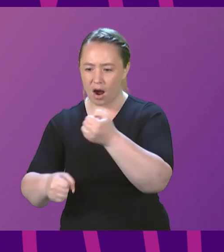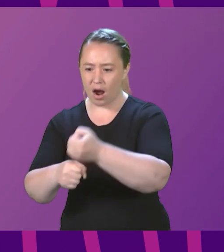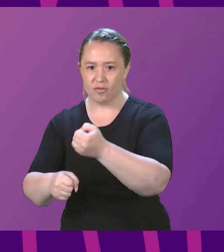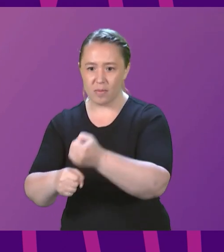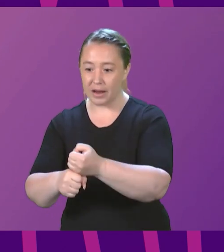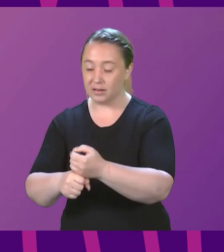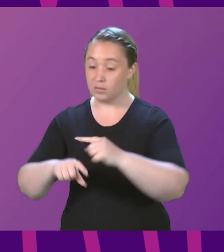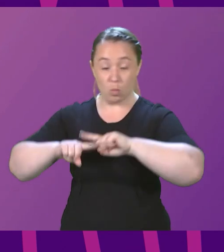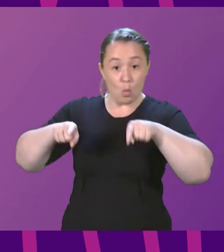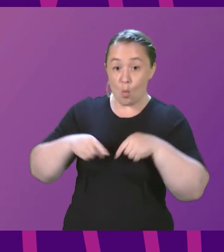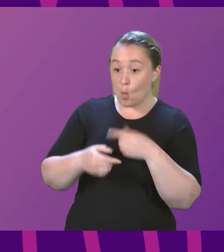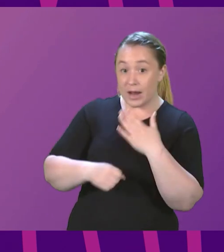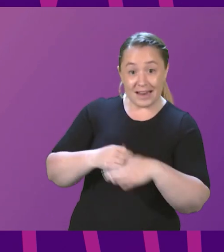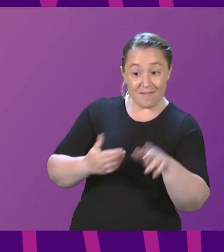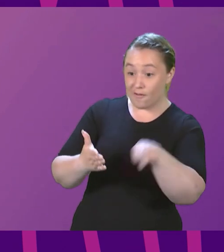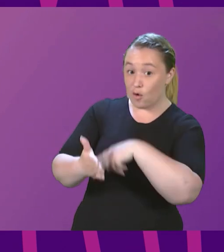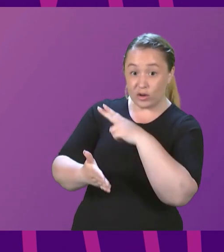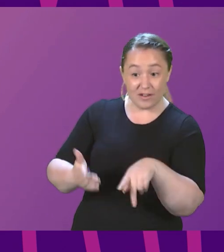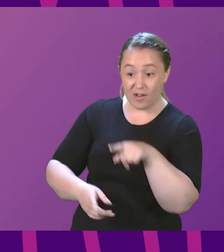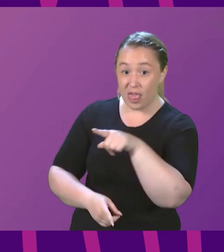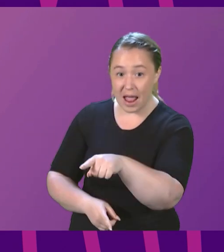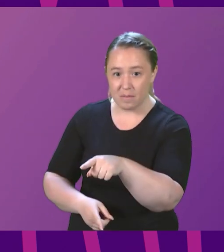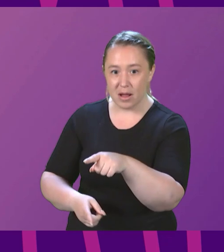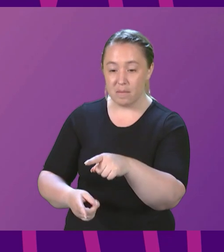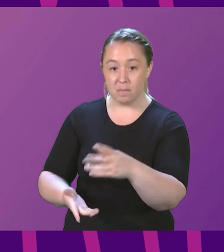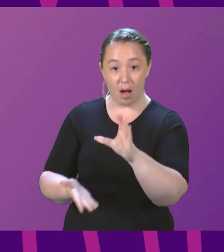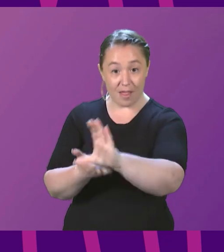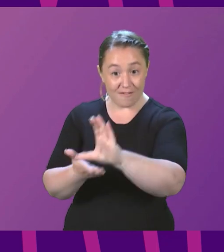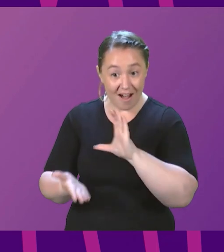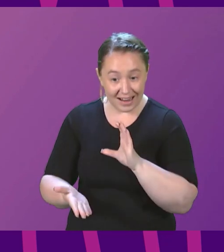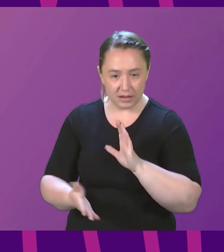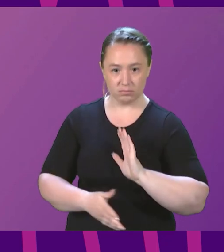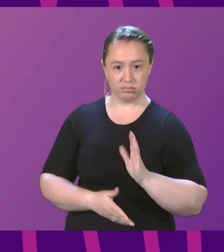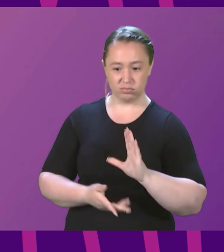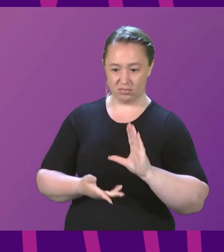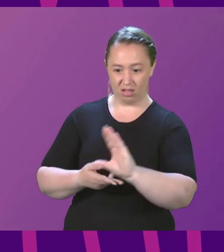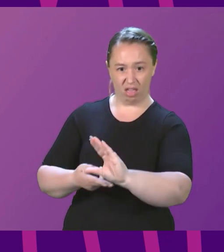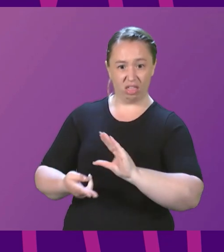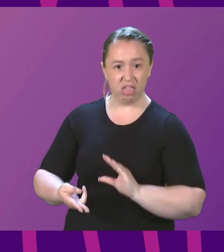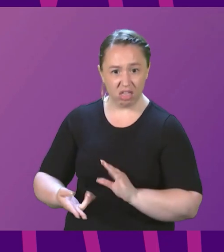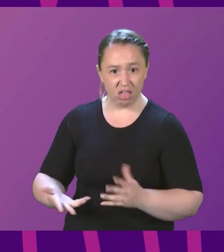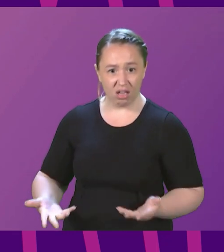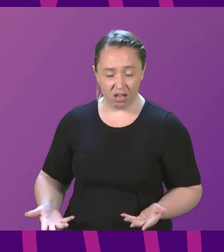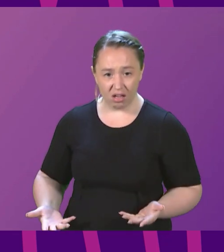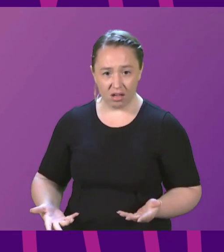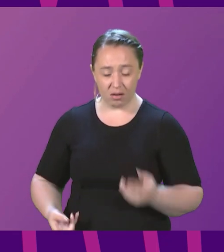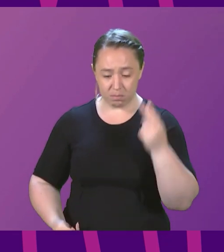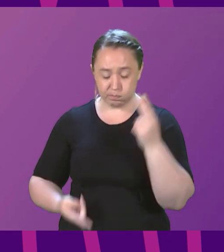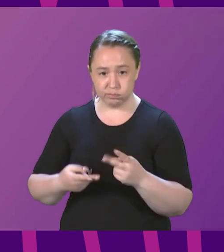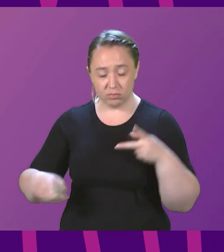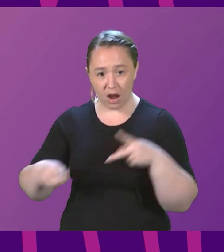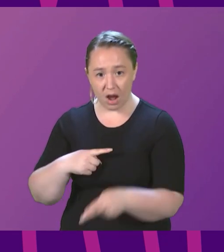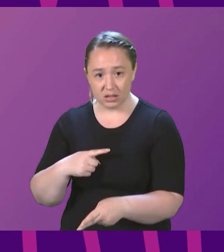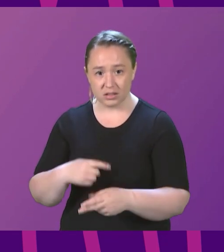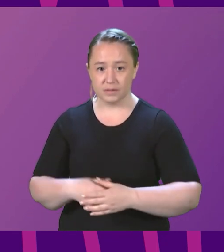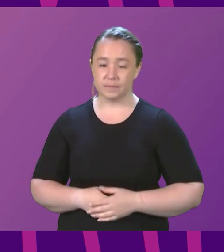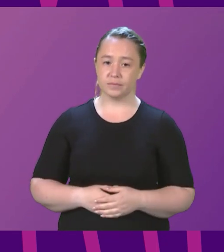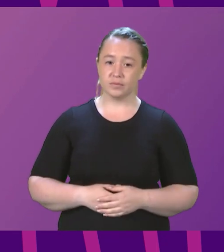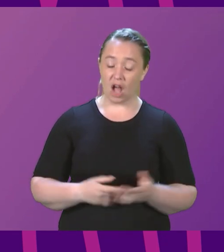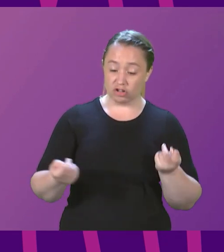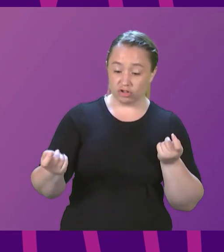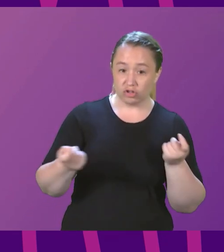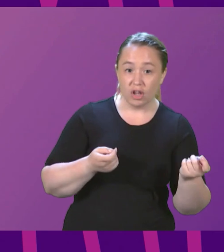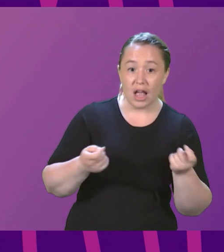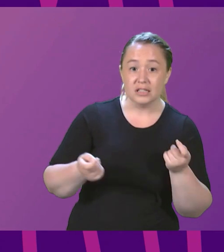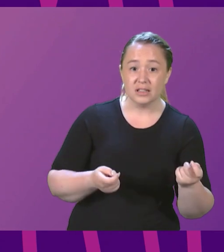taken the funding for dealing with Covid away from this Parliament. We're seeing a Chancellor take money away from